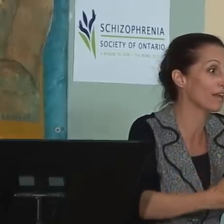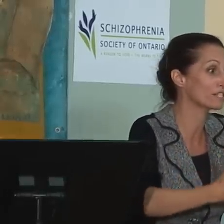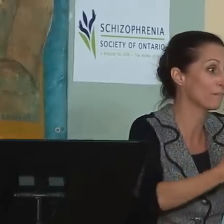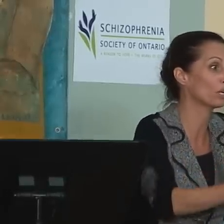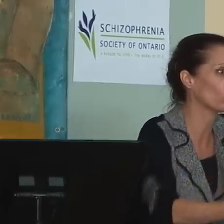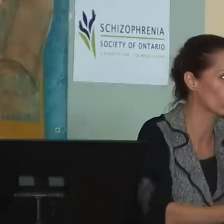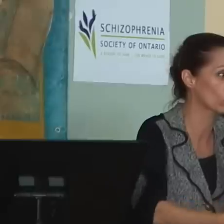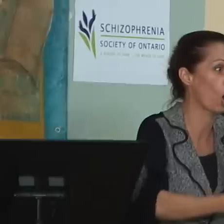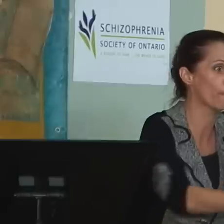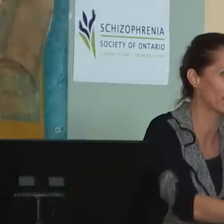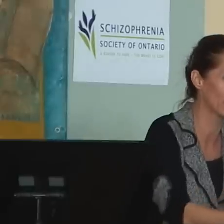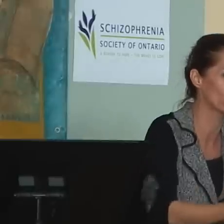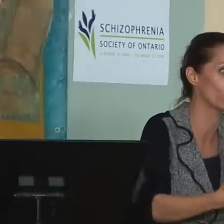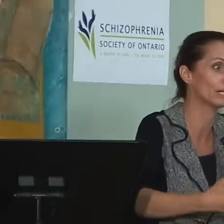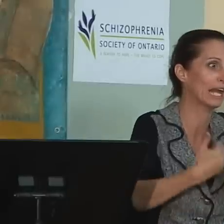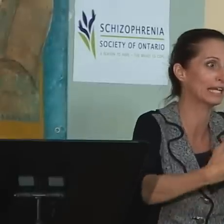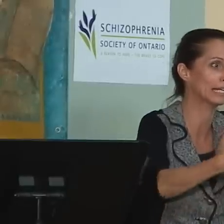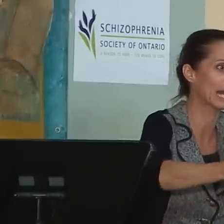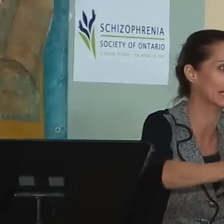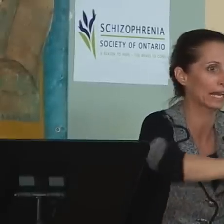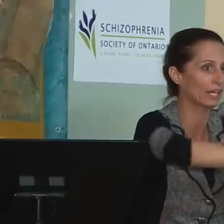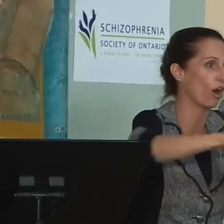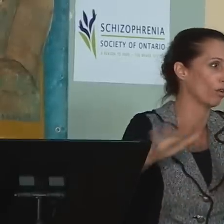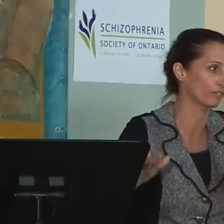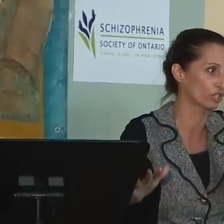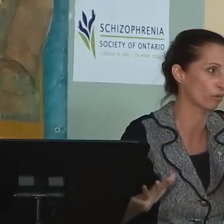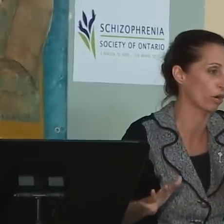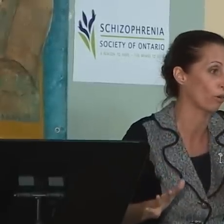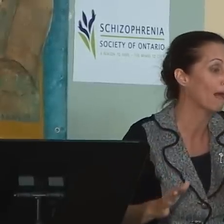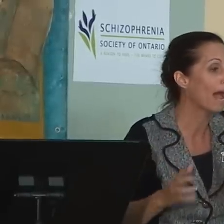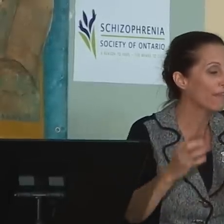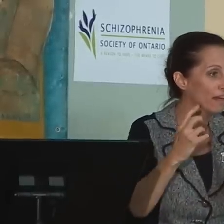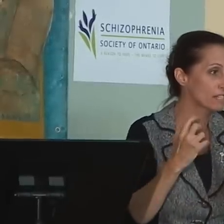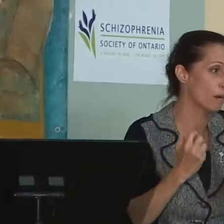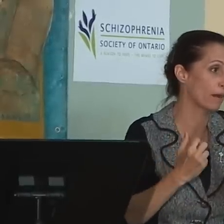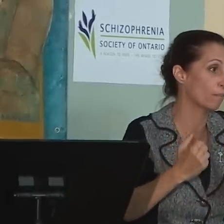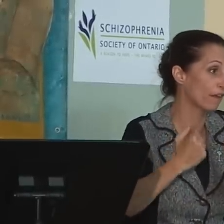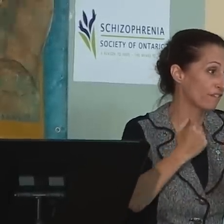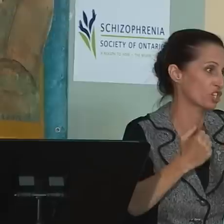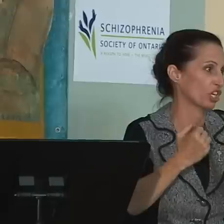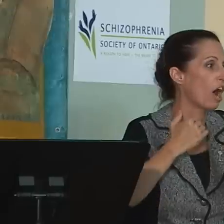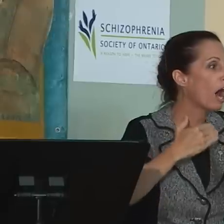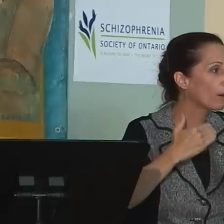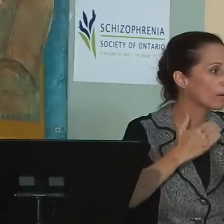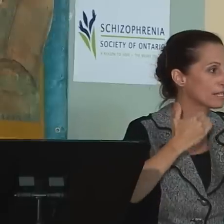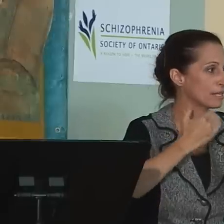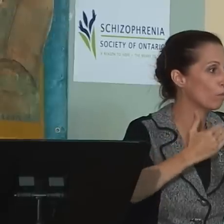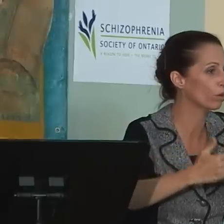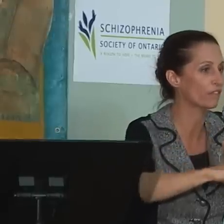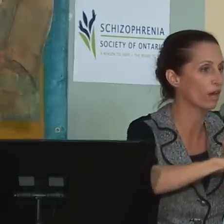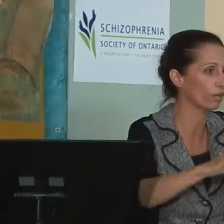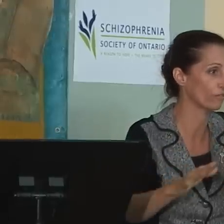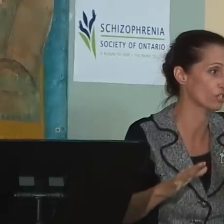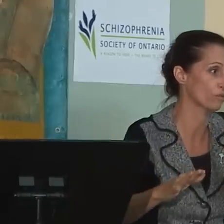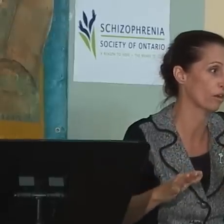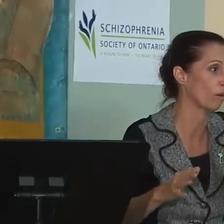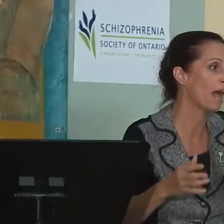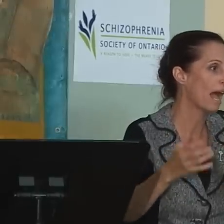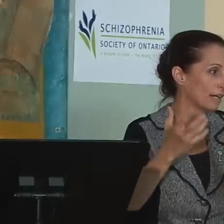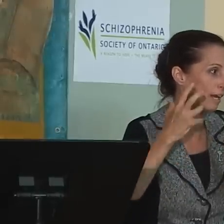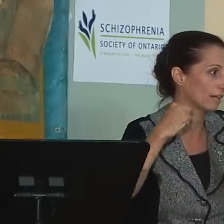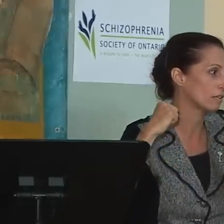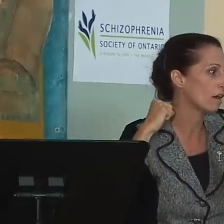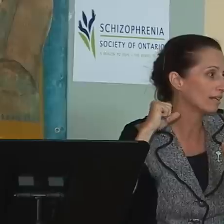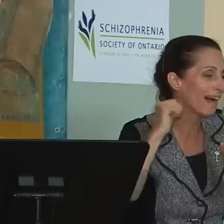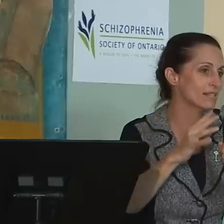I say if something works, copy it. Do it again and again and again all over Toronto. And that's my vision. I want to see more of that all over Toronto